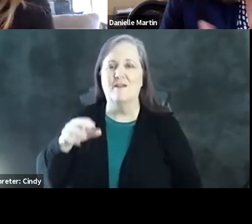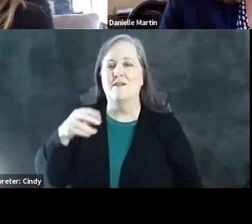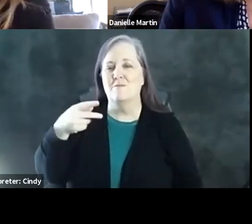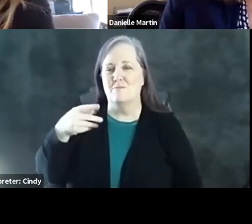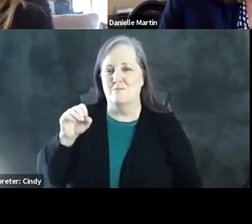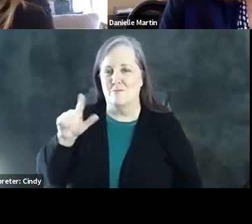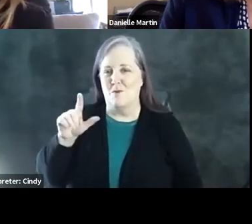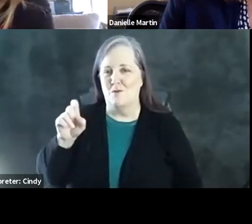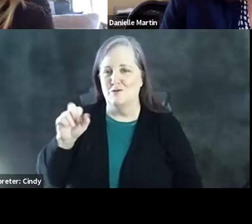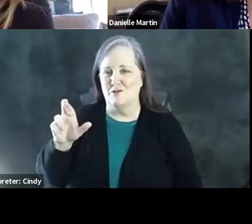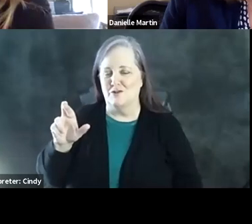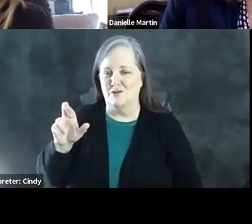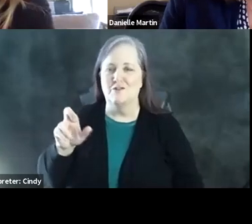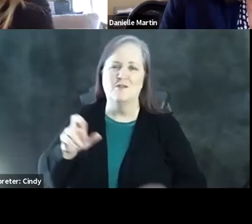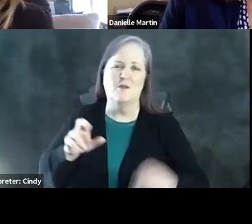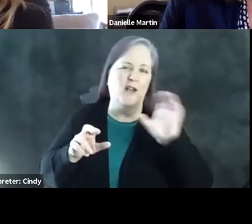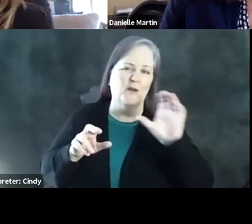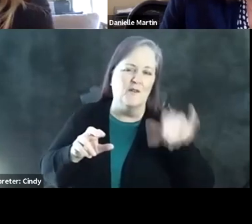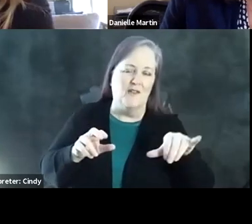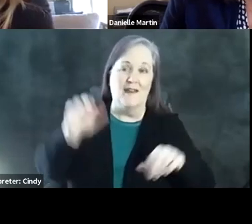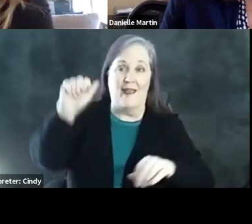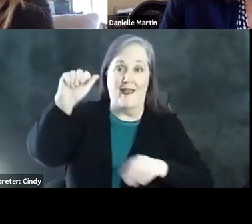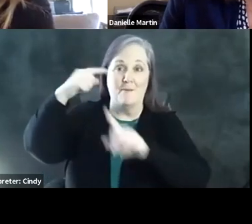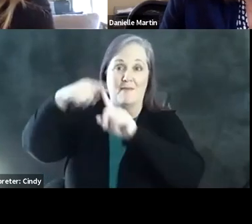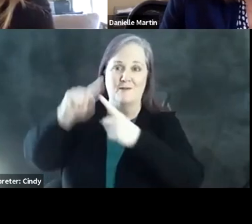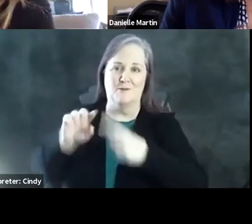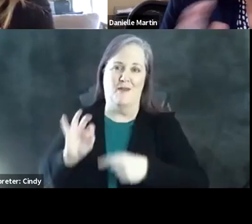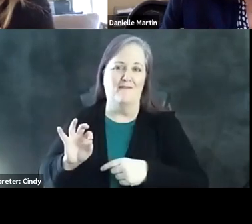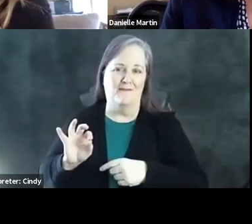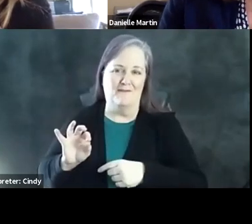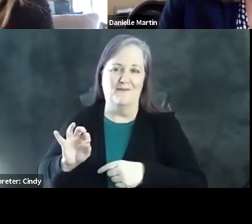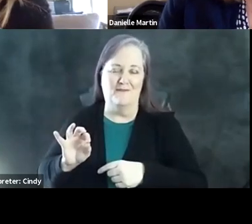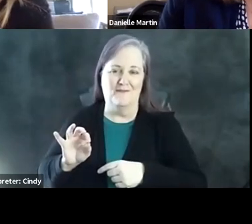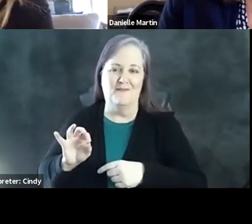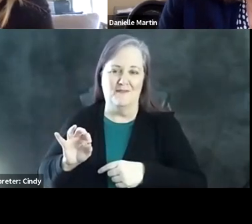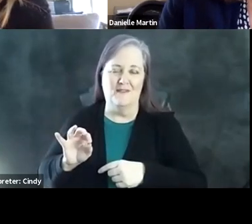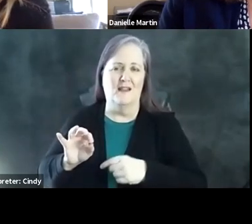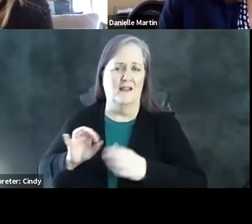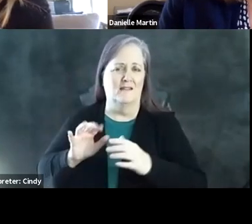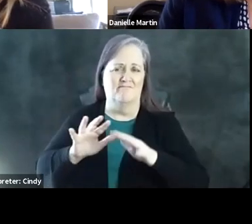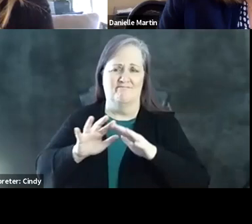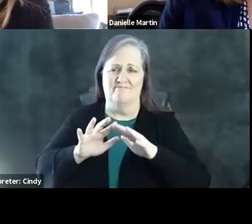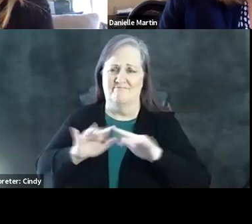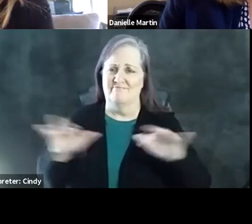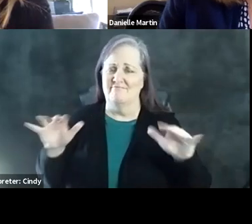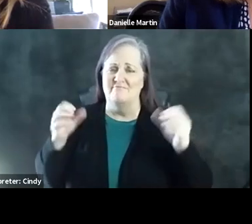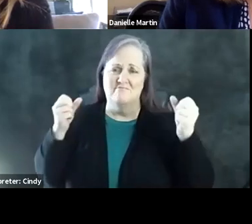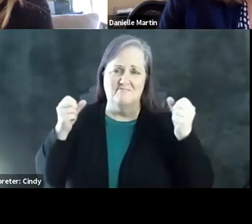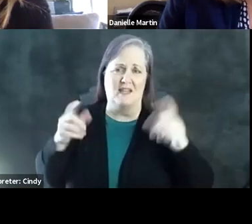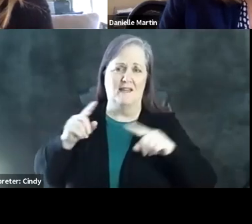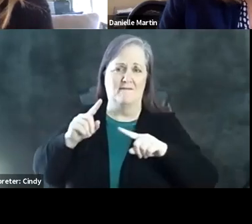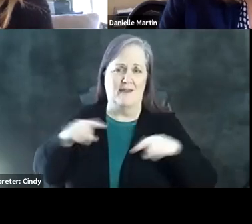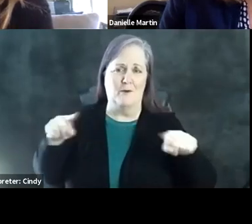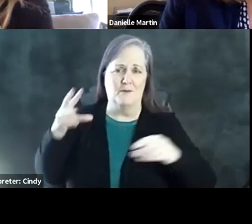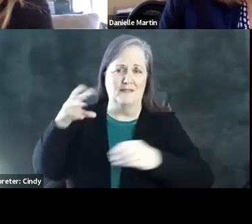grade them on an easy A plus to F basis. And they have a whole host of variables they put in there